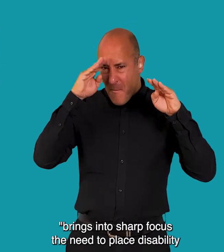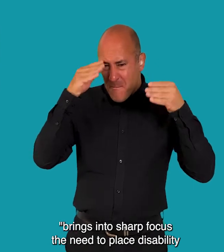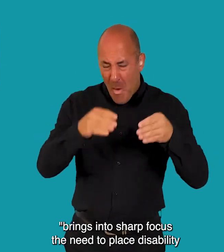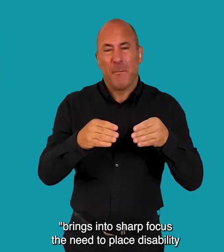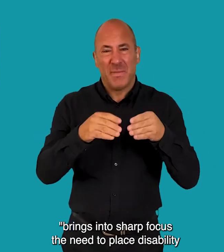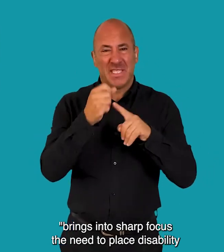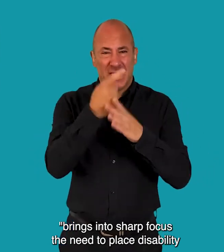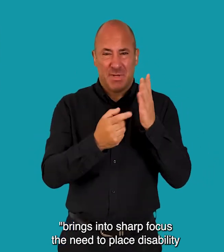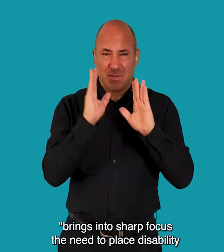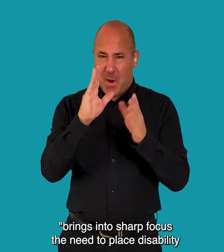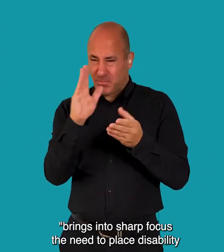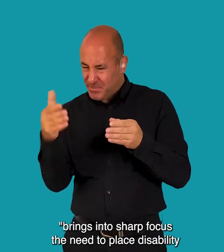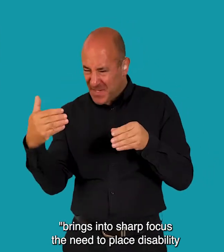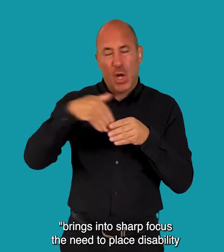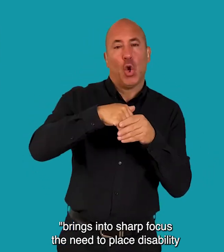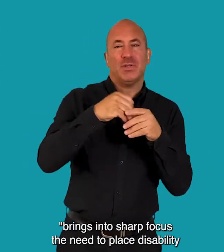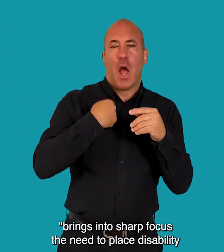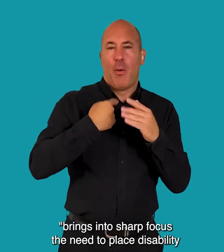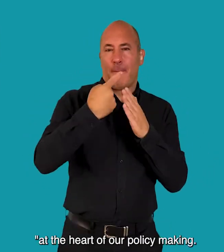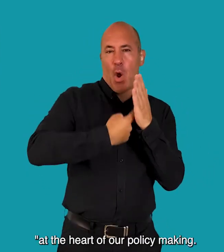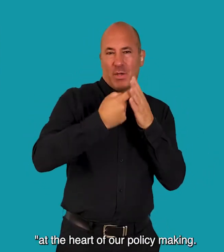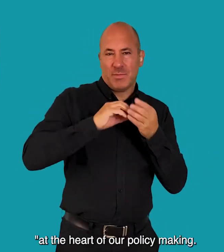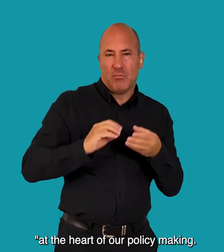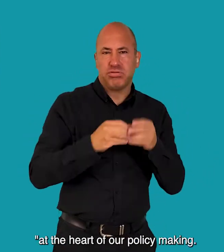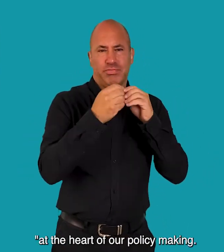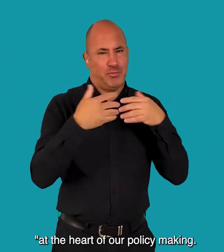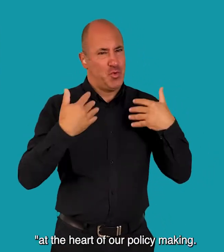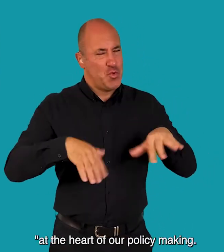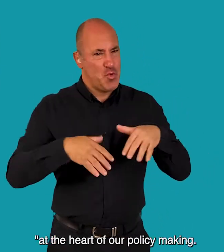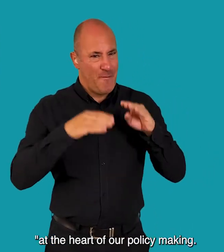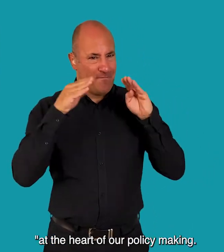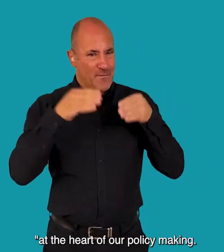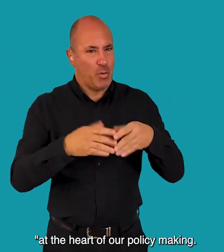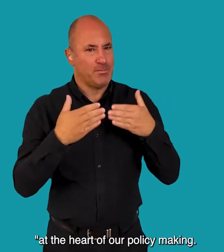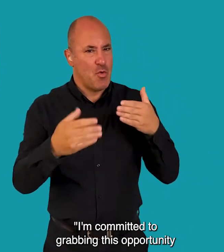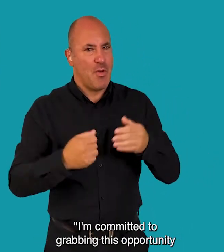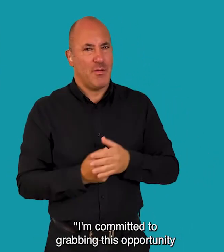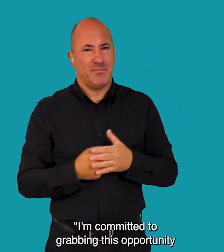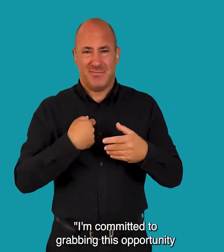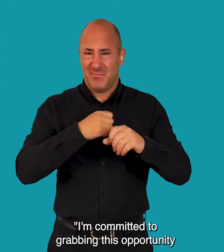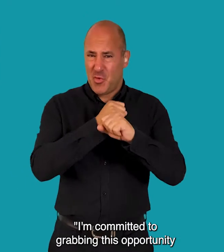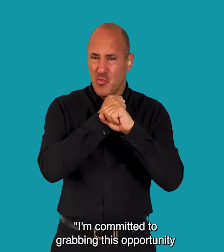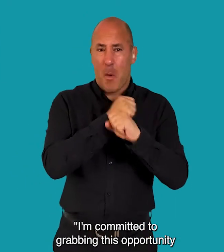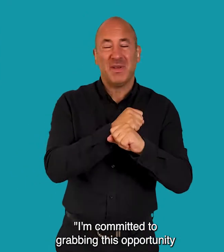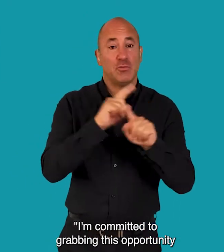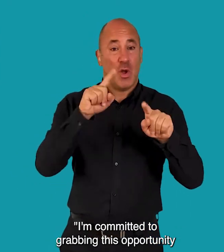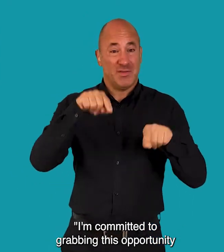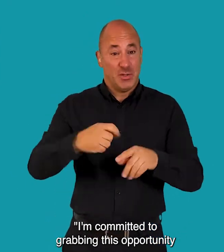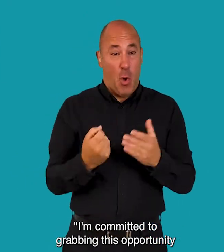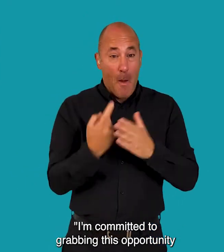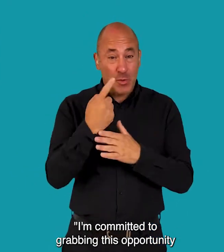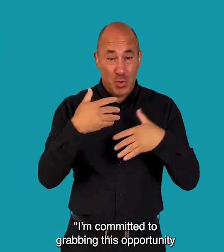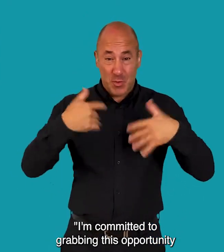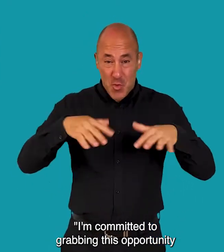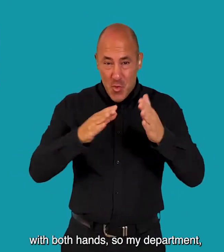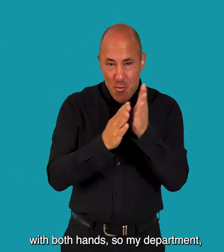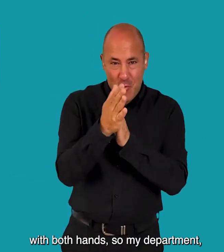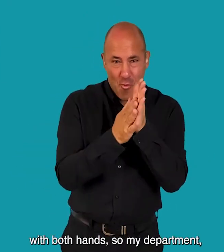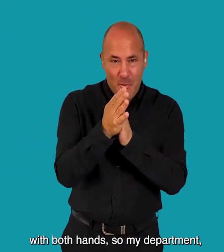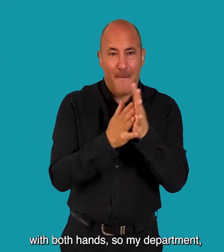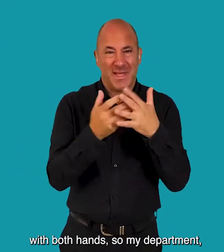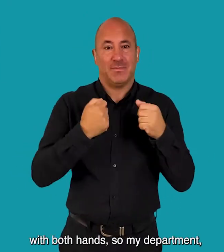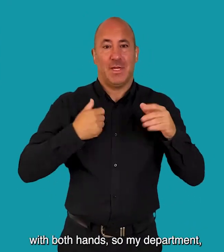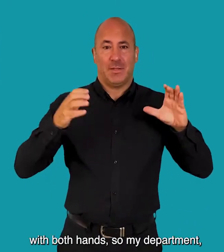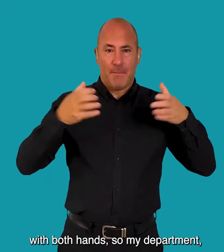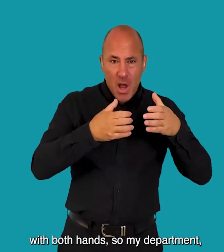sharp focus the need to place disability at the heart of our policy-making I am committed to grabbing this opportunity with